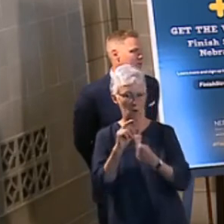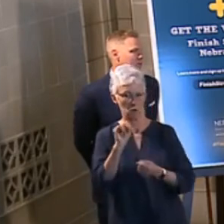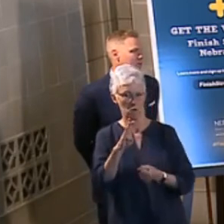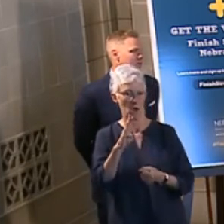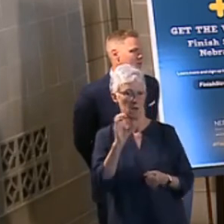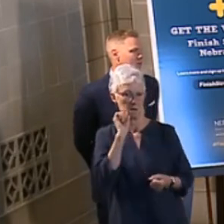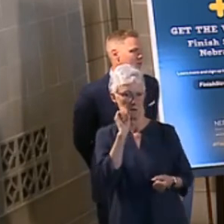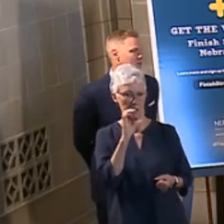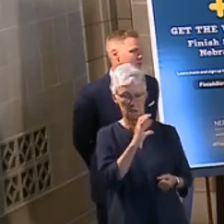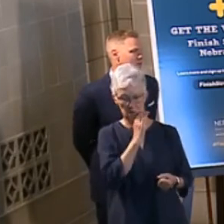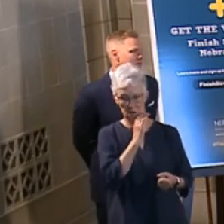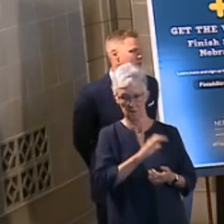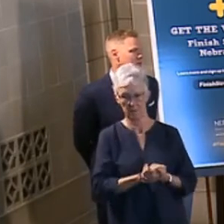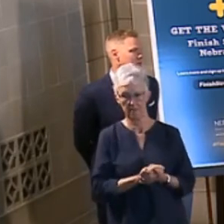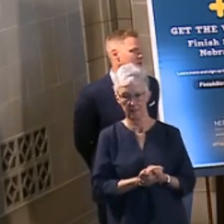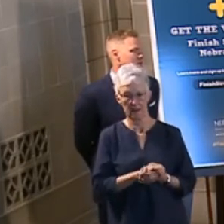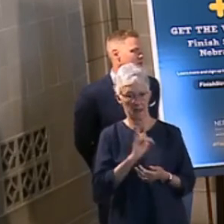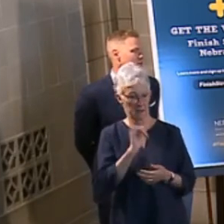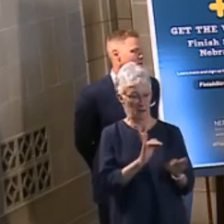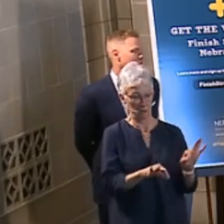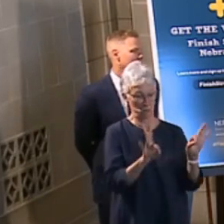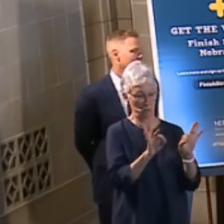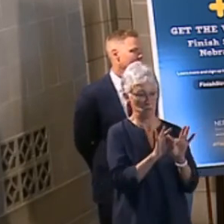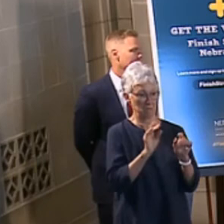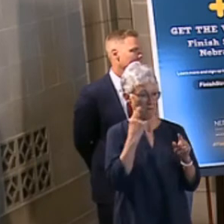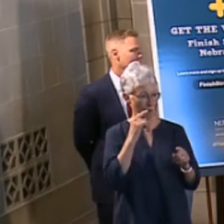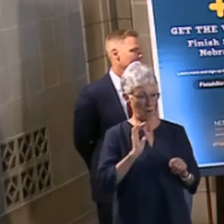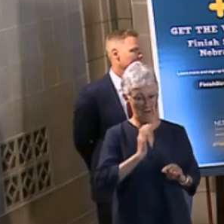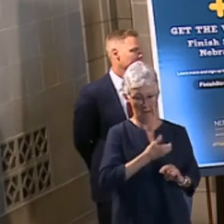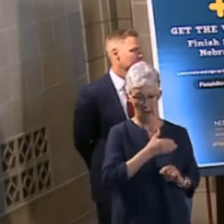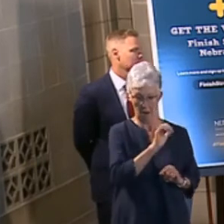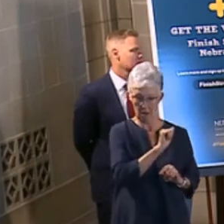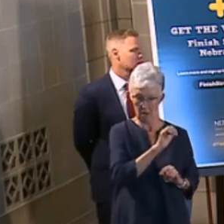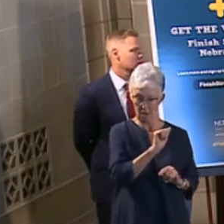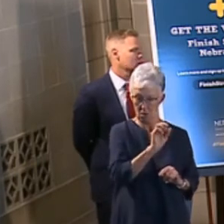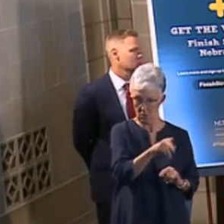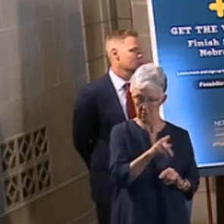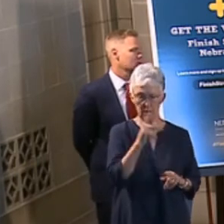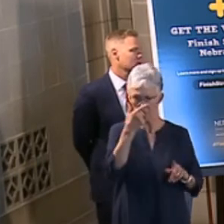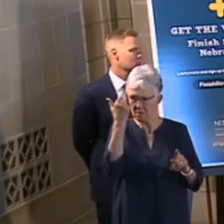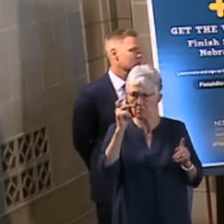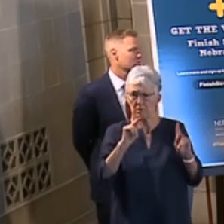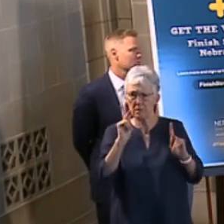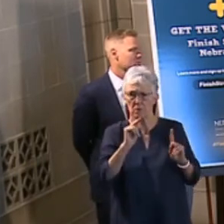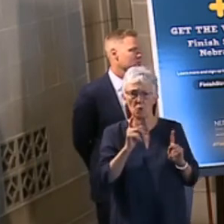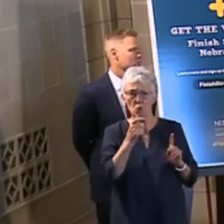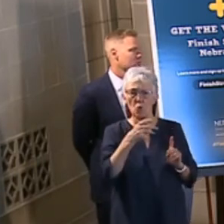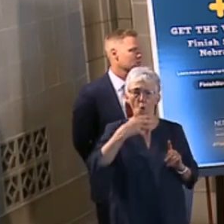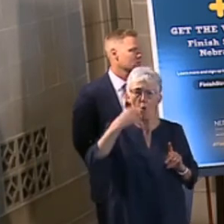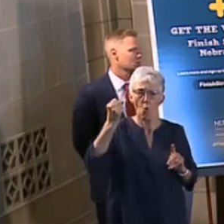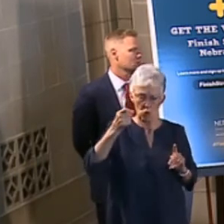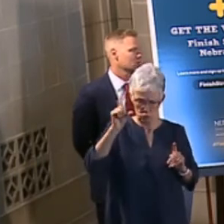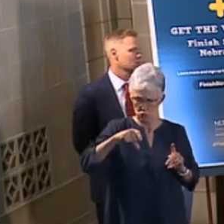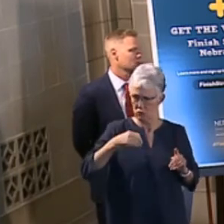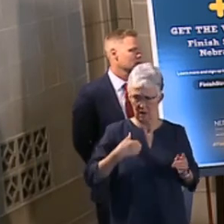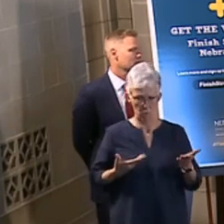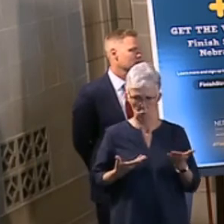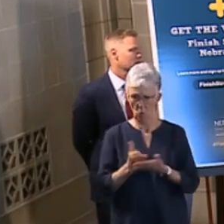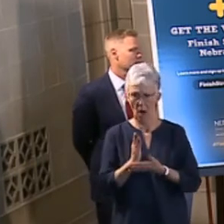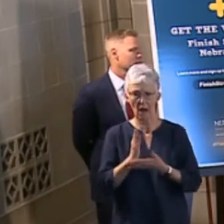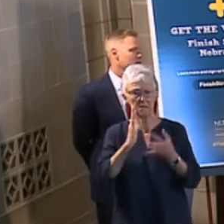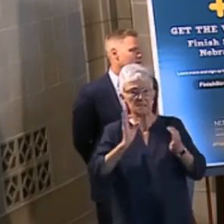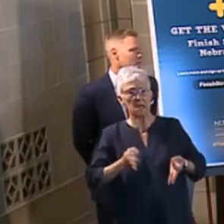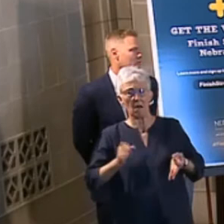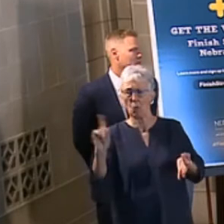exploitation is critical to AARP's mission to empower people to choose how they live as they age. Everyone has the right to be safe from